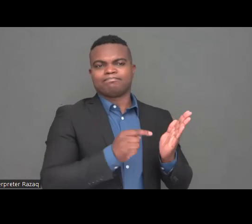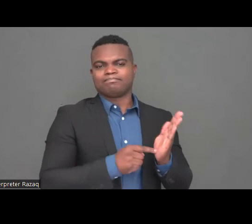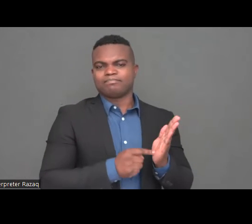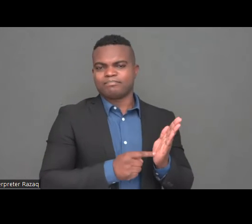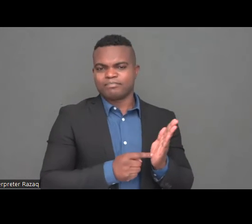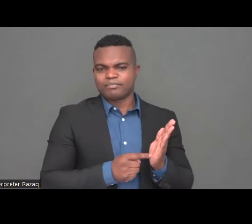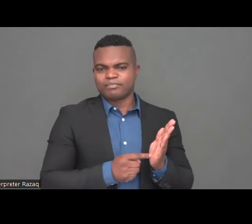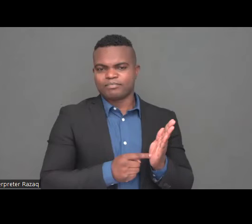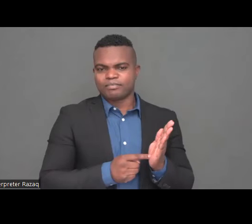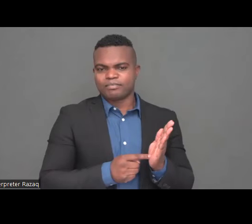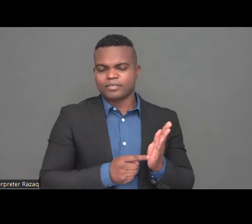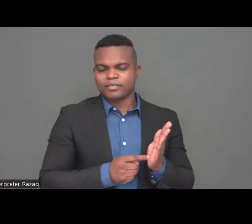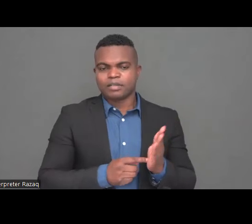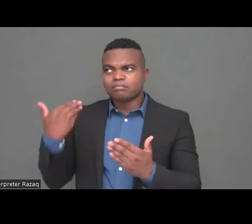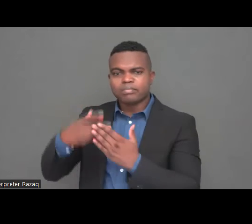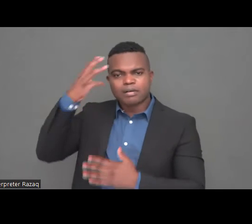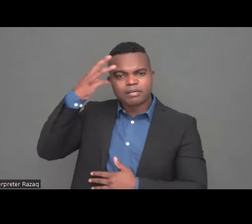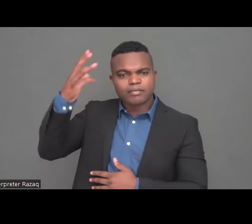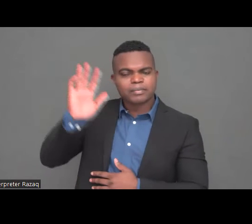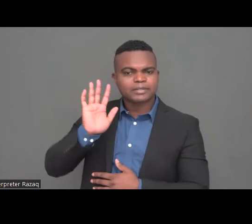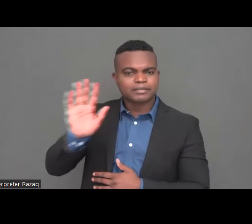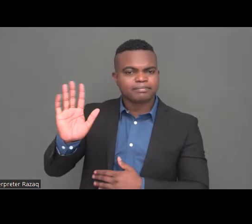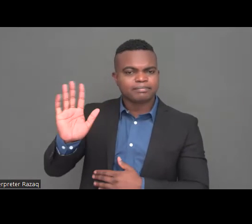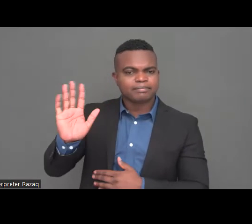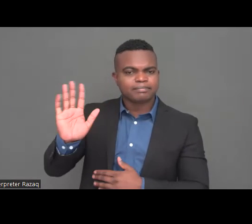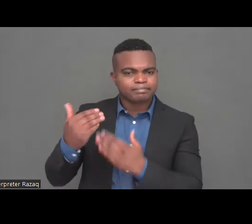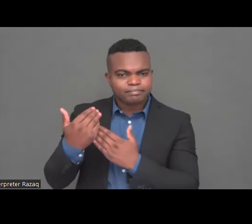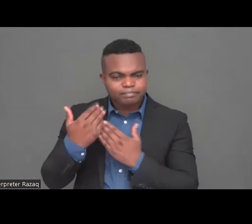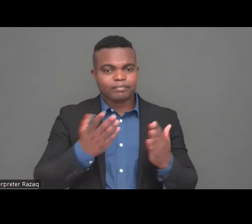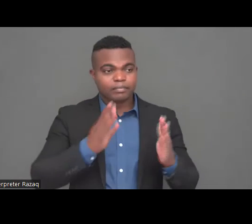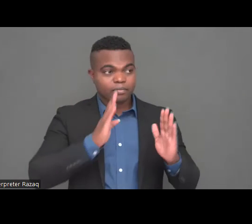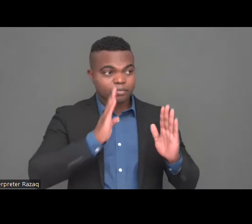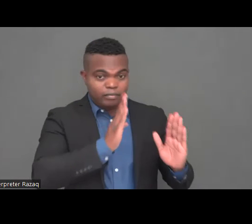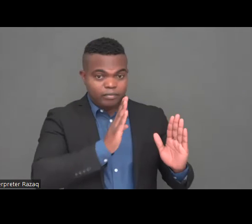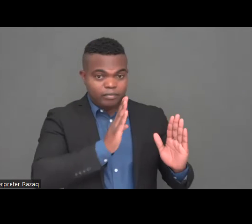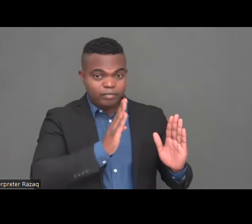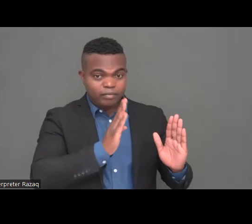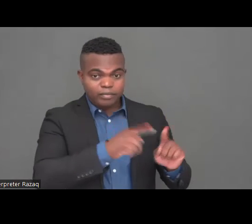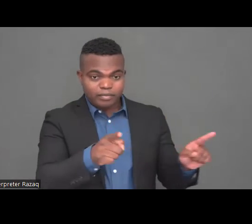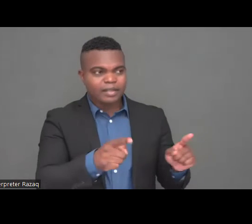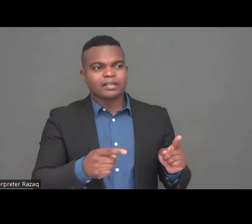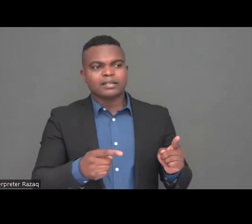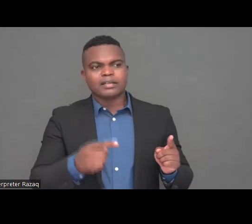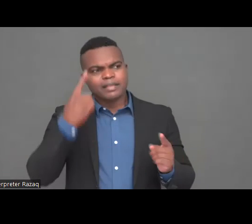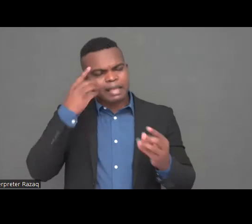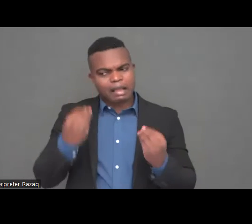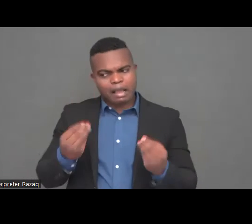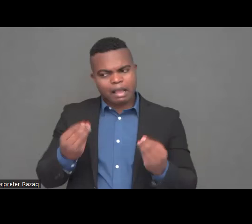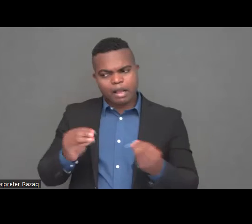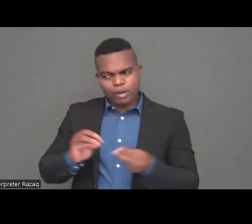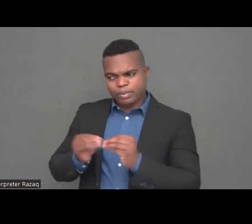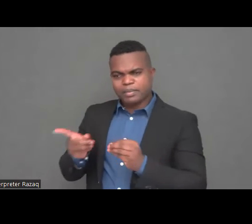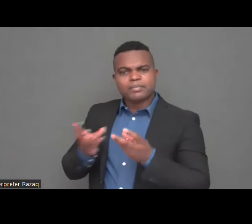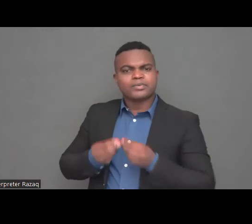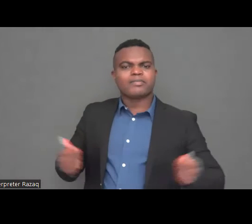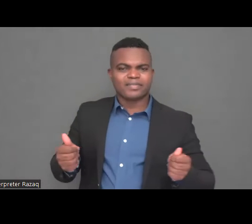to solve the problem. We are told that you can address